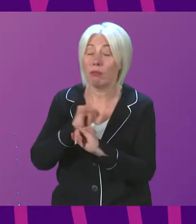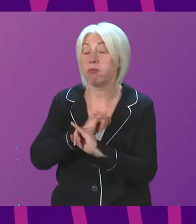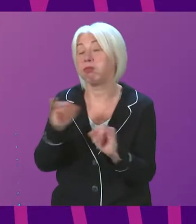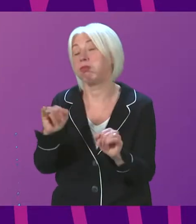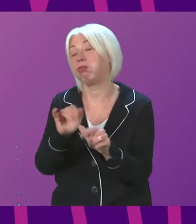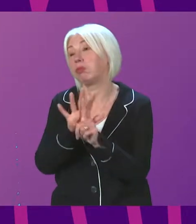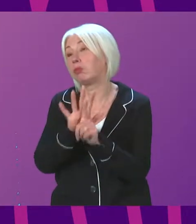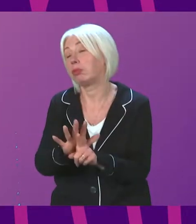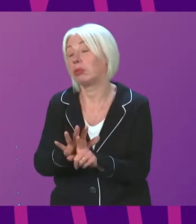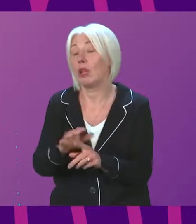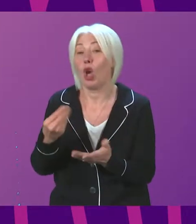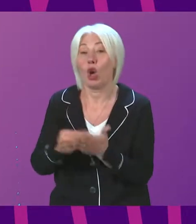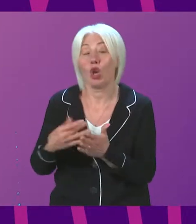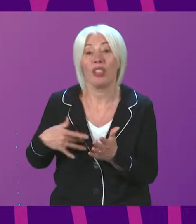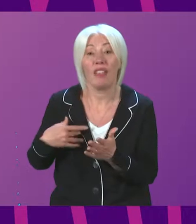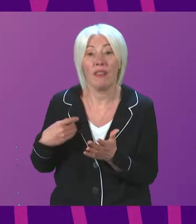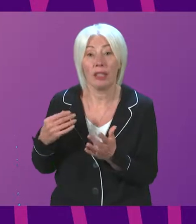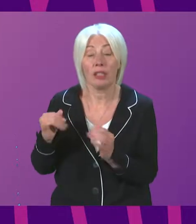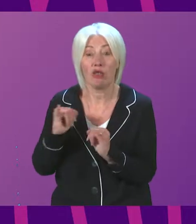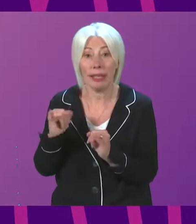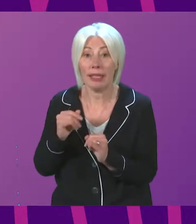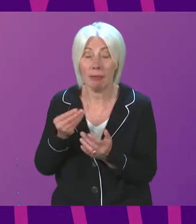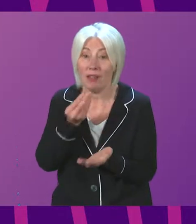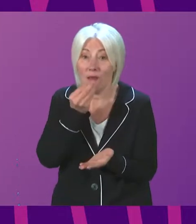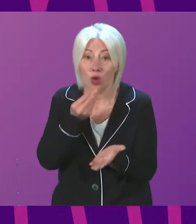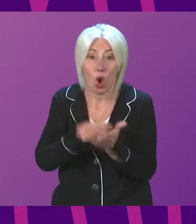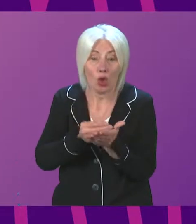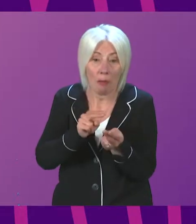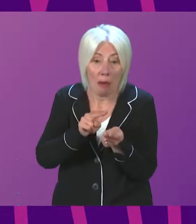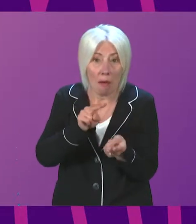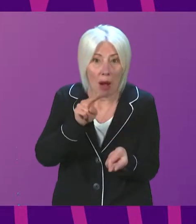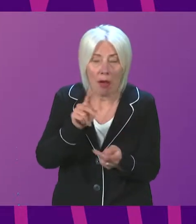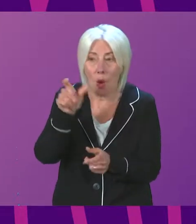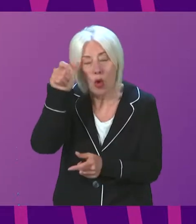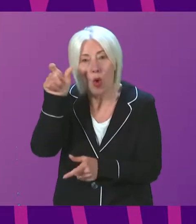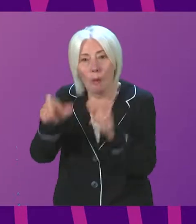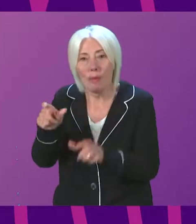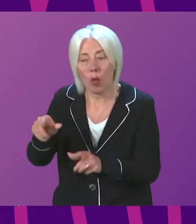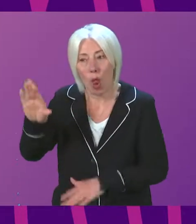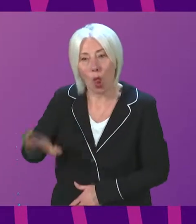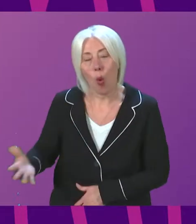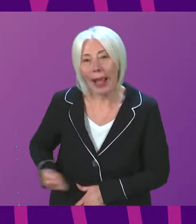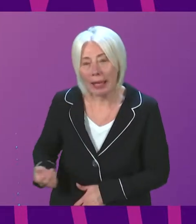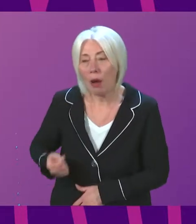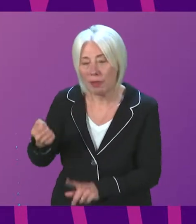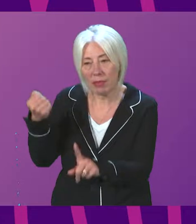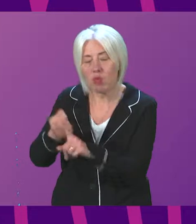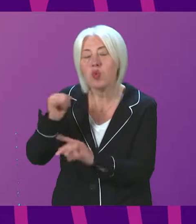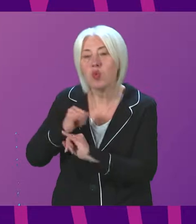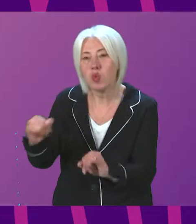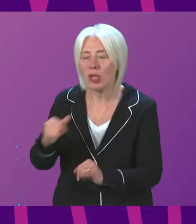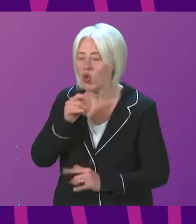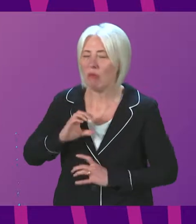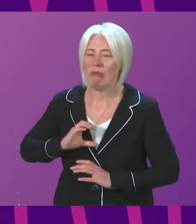crisis which is pushing up food prices and we know that those in the lowest incomes are hardest hit so I am deeply